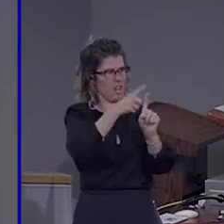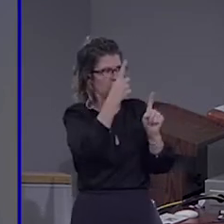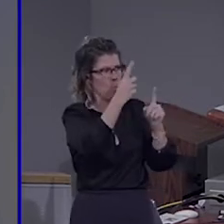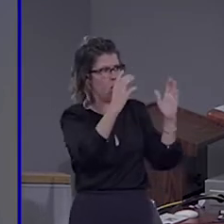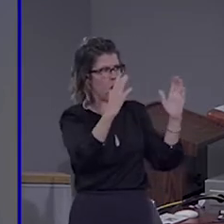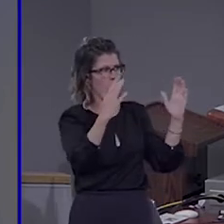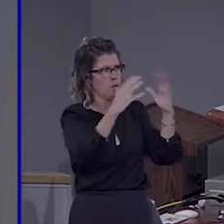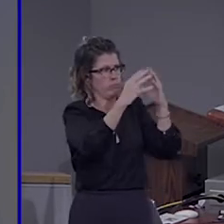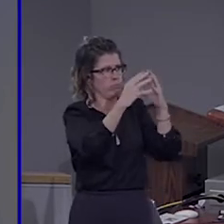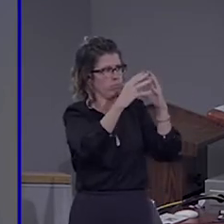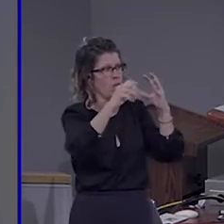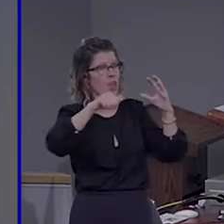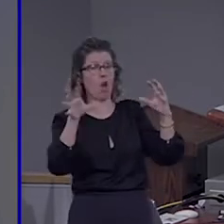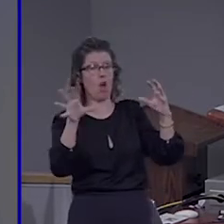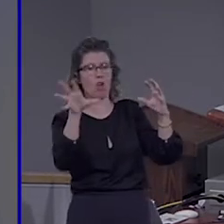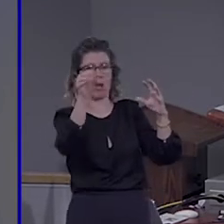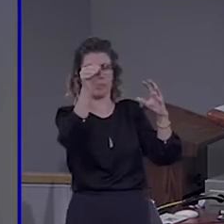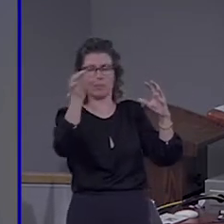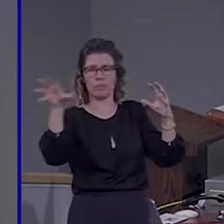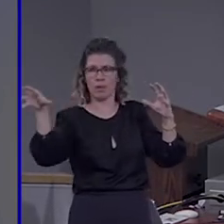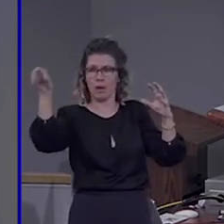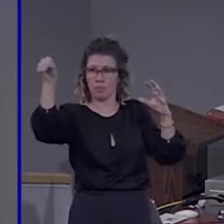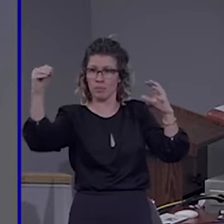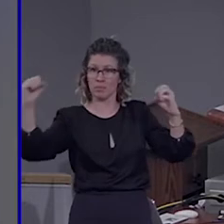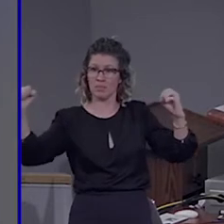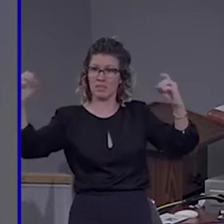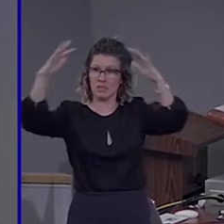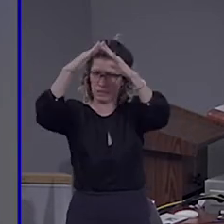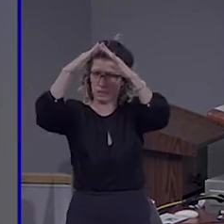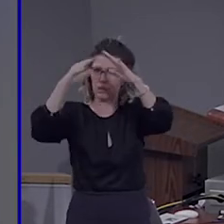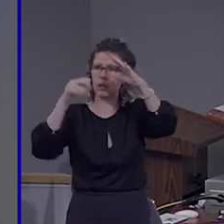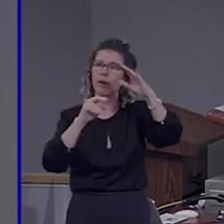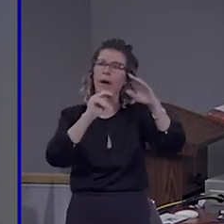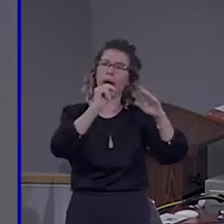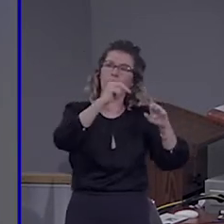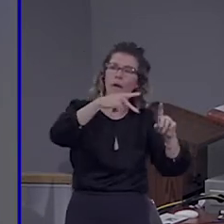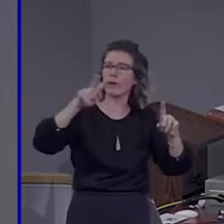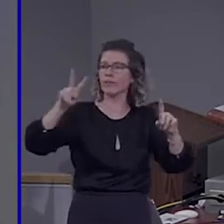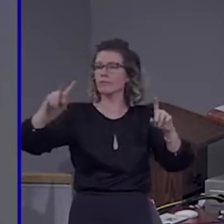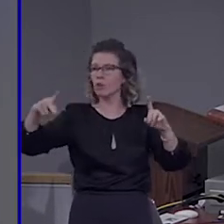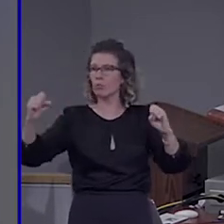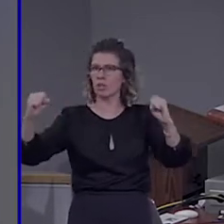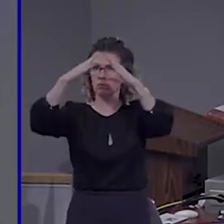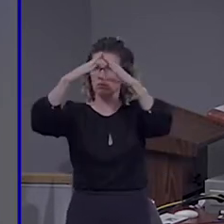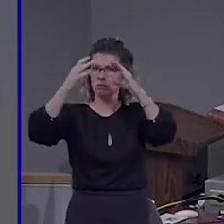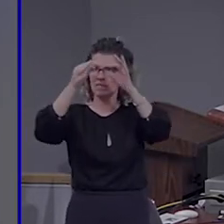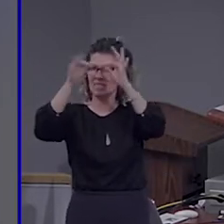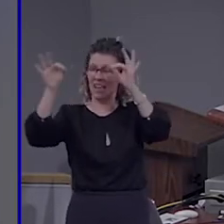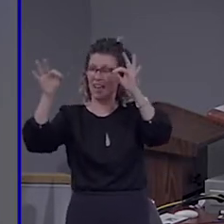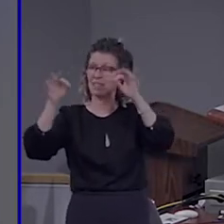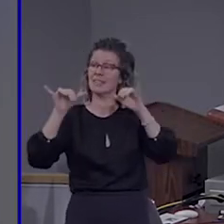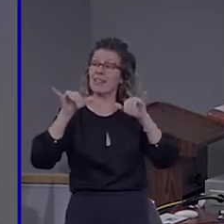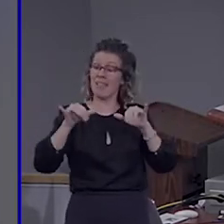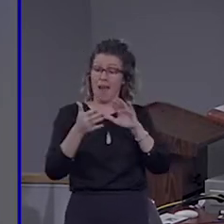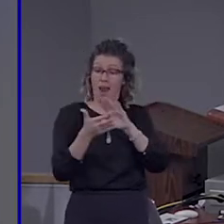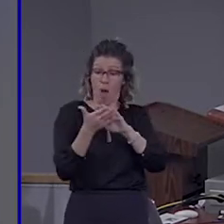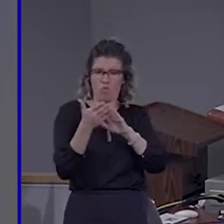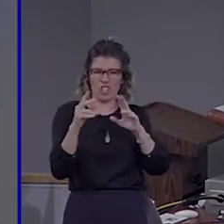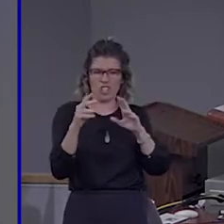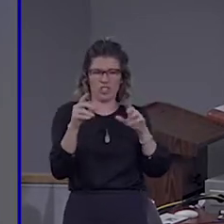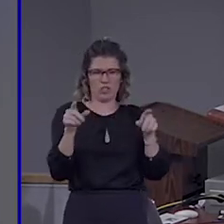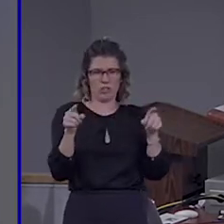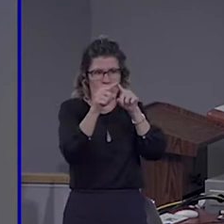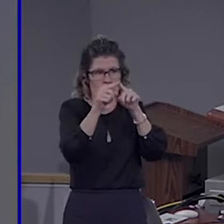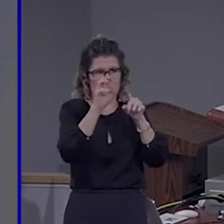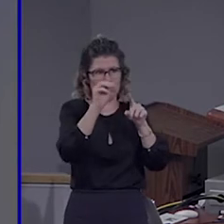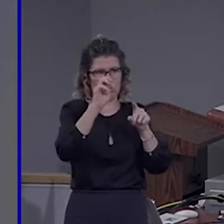combine together to make a verb phrase and then a sentence. So this merge operation, according to this, is what is truly